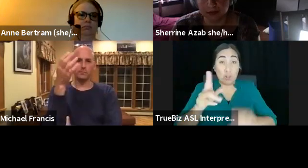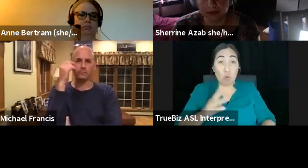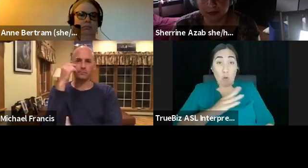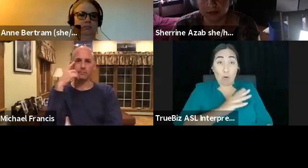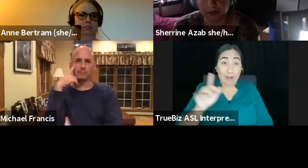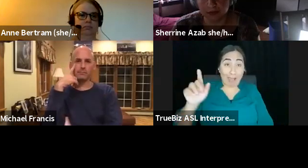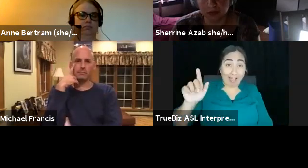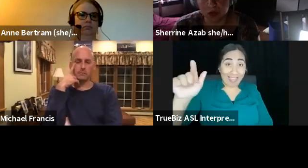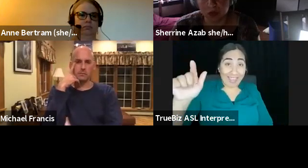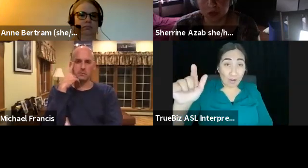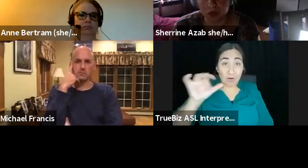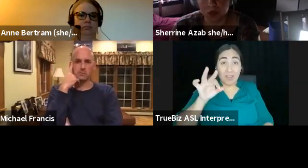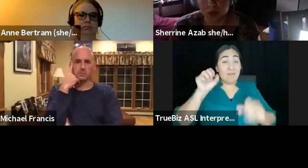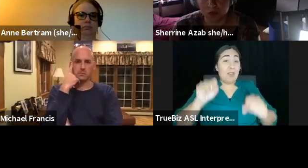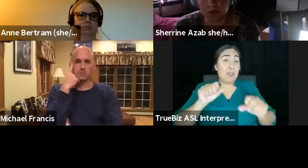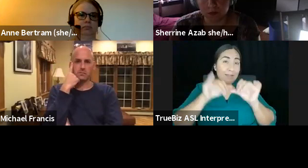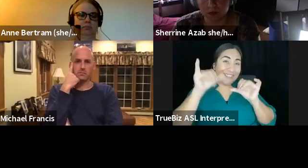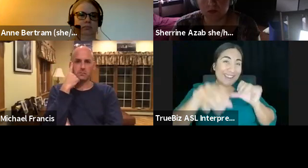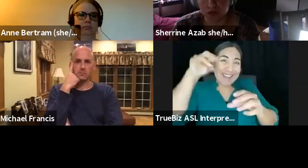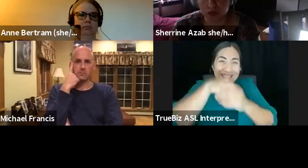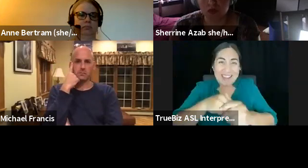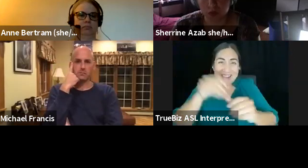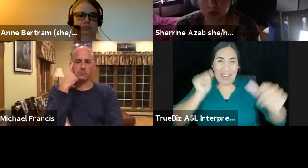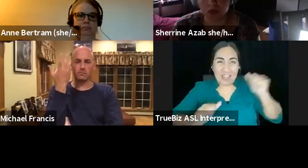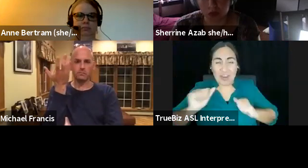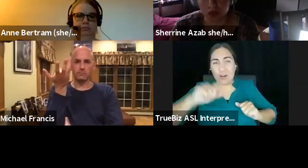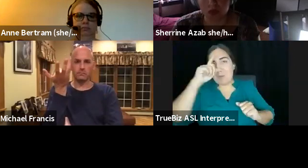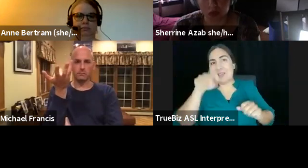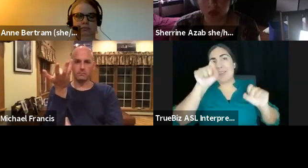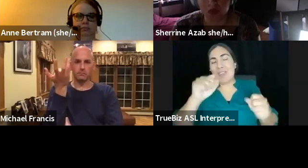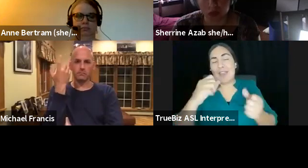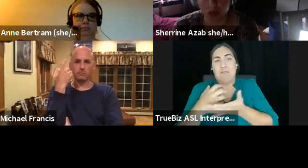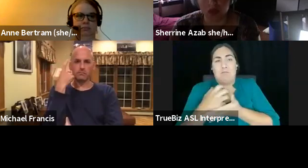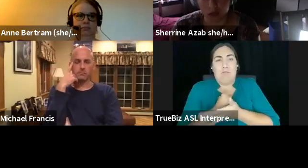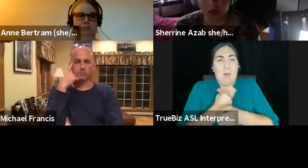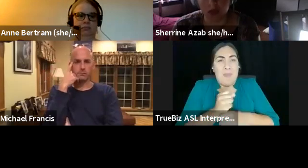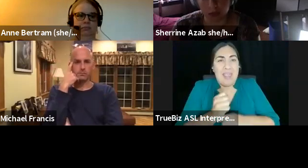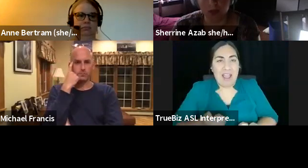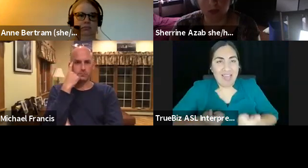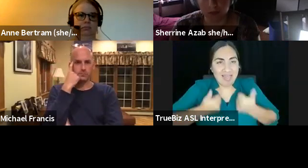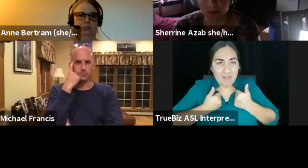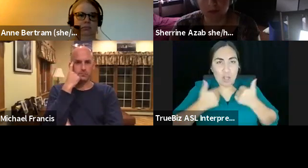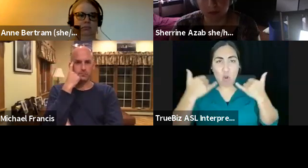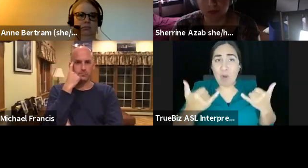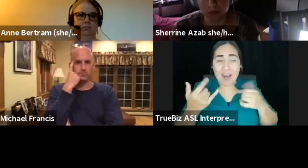stay in the theater because they can make a living doing it, which right now they can't and racism is not sustainable.